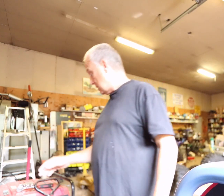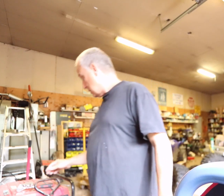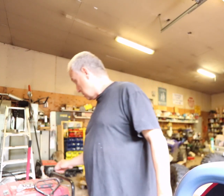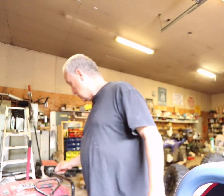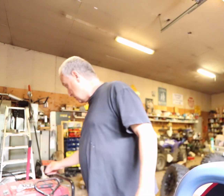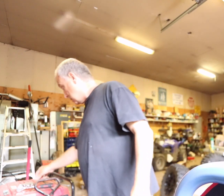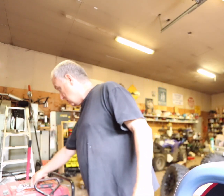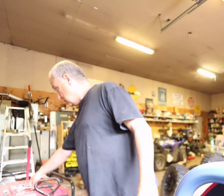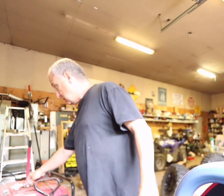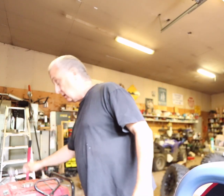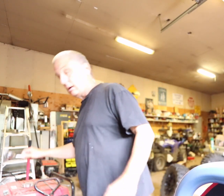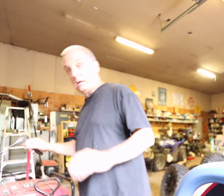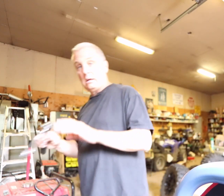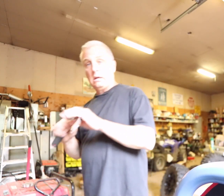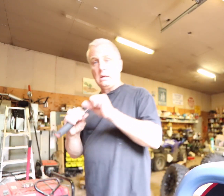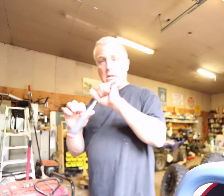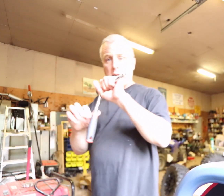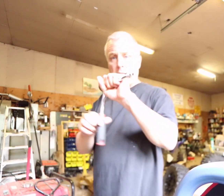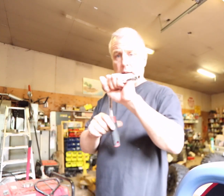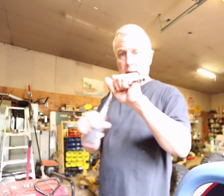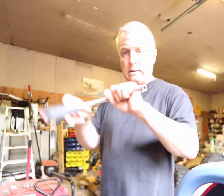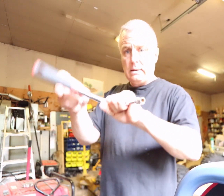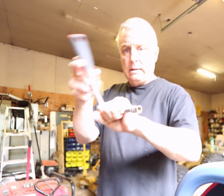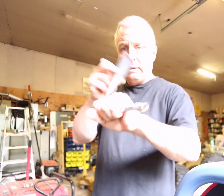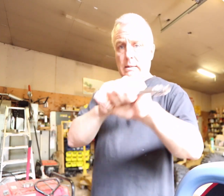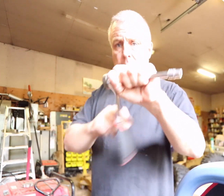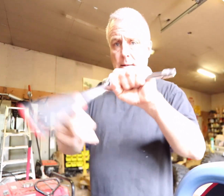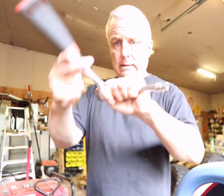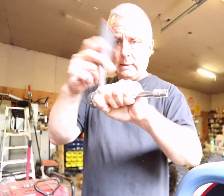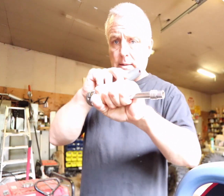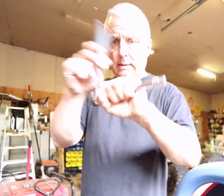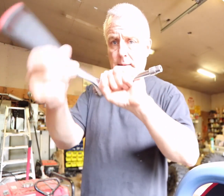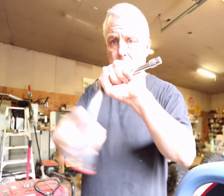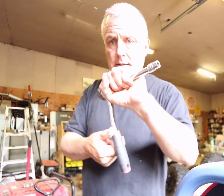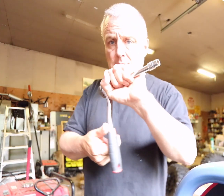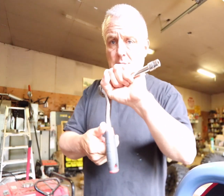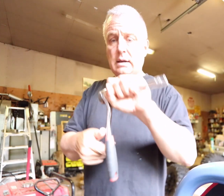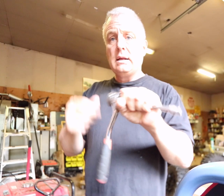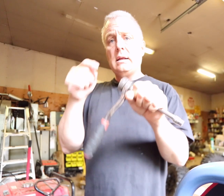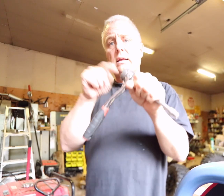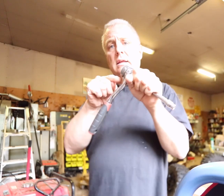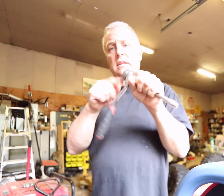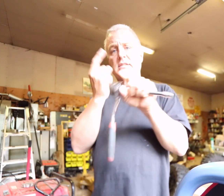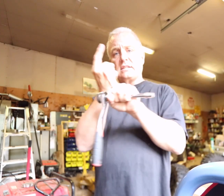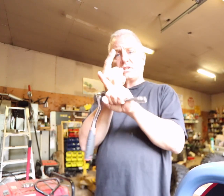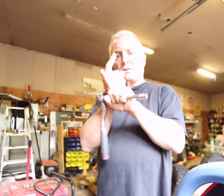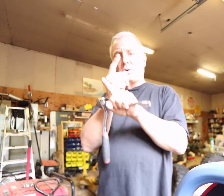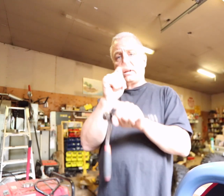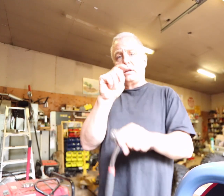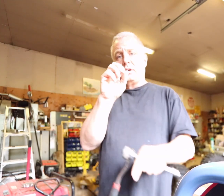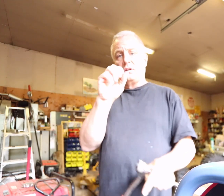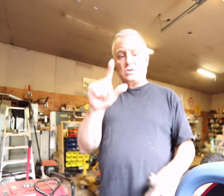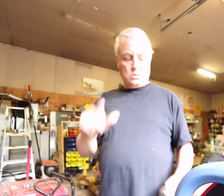this is the right tool.